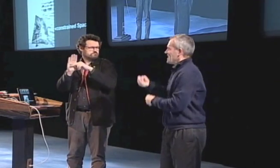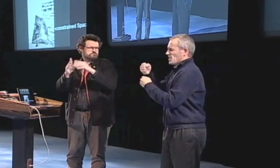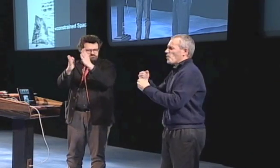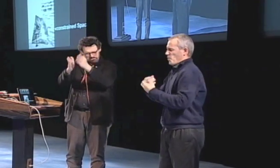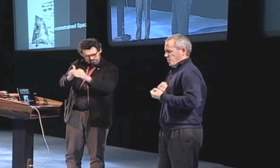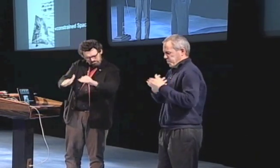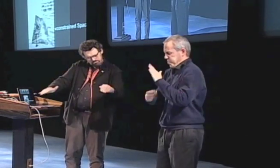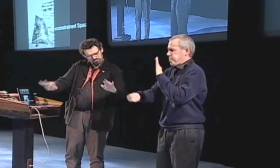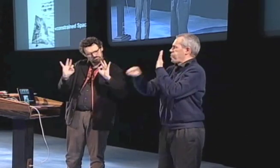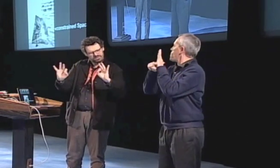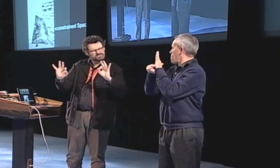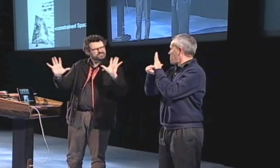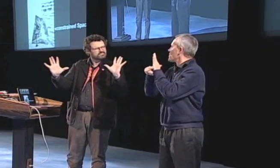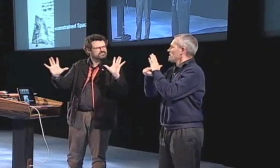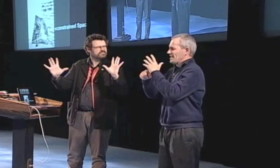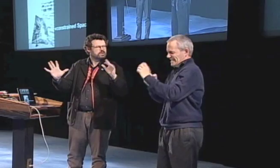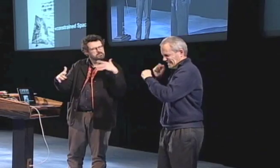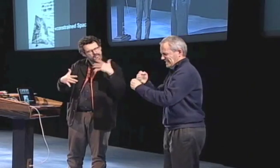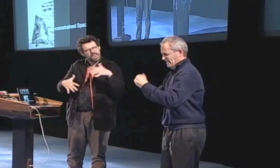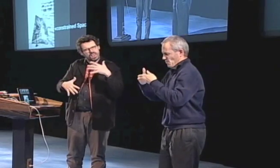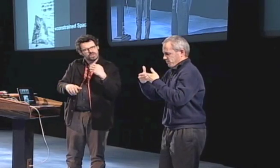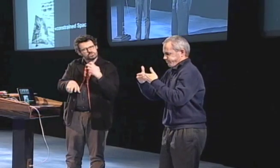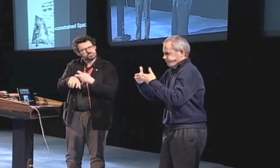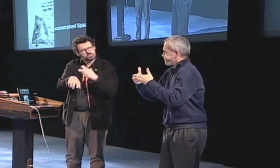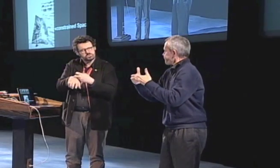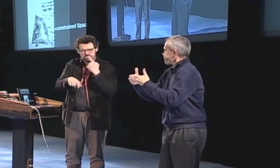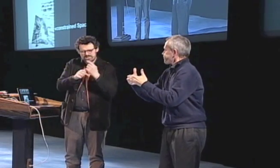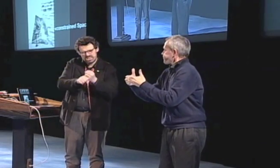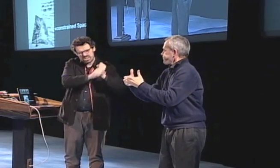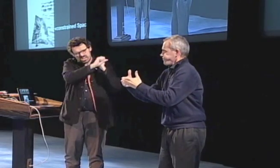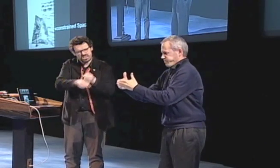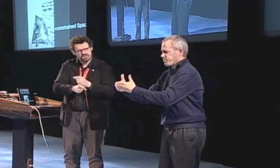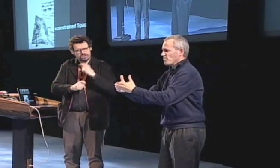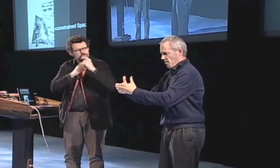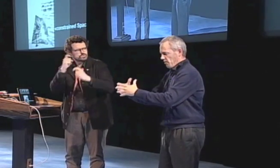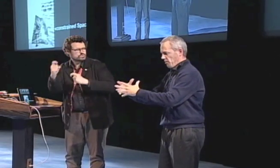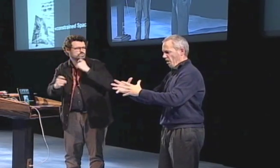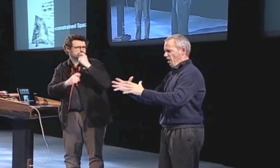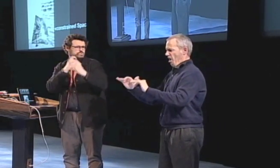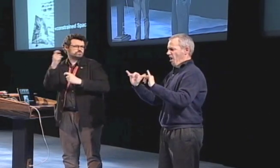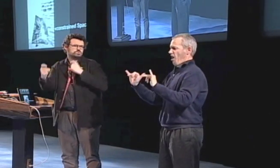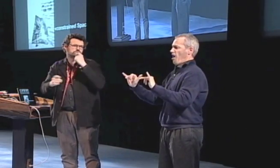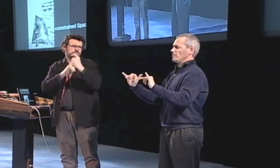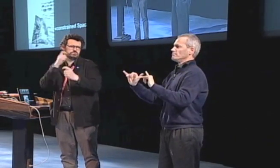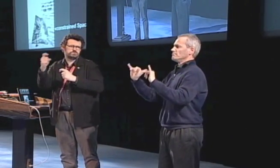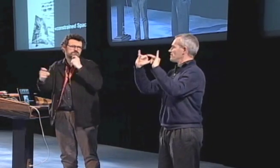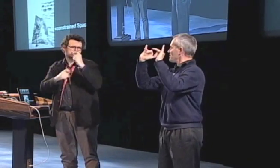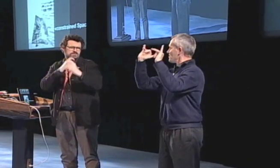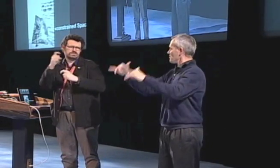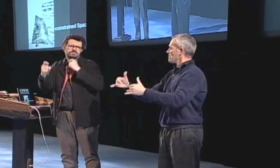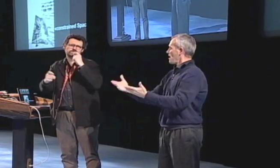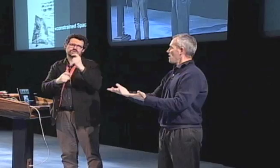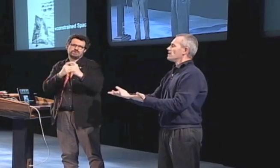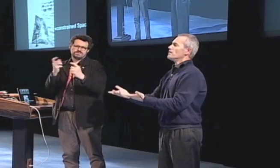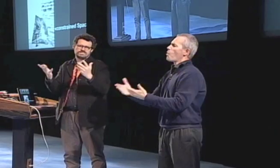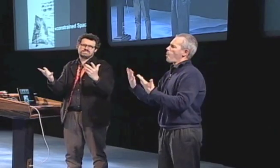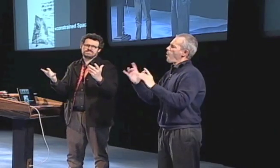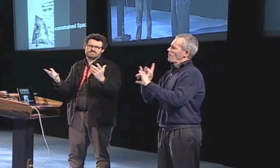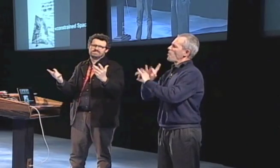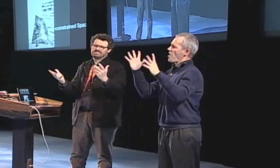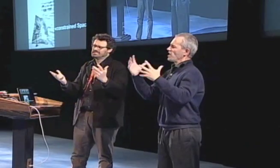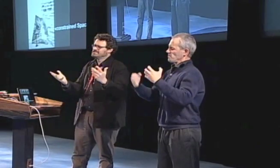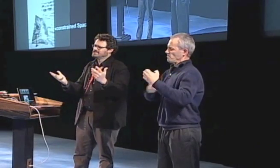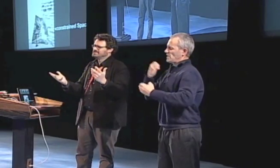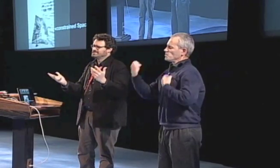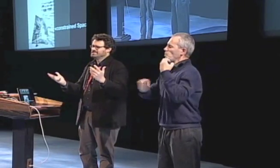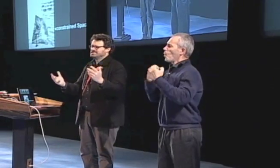and the force of which I used made me feel that the negativism that I had felt through my time I could put through